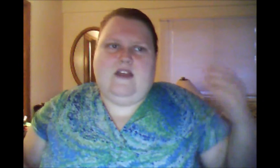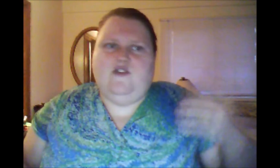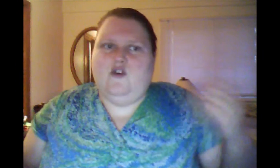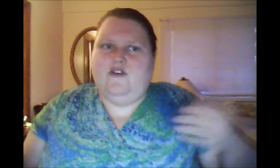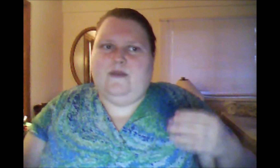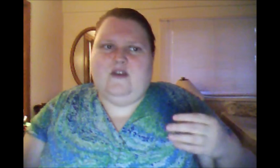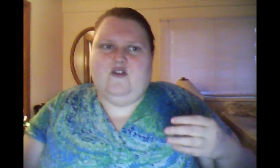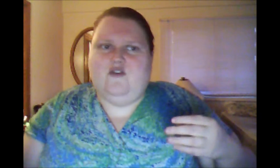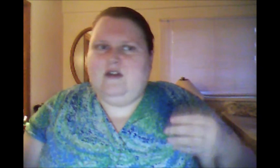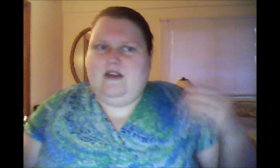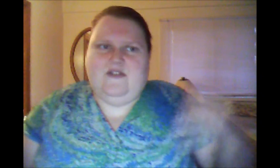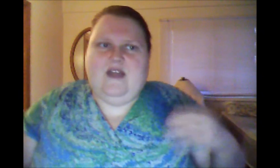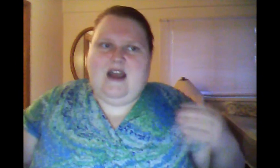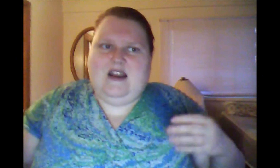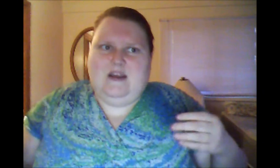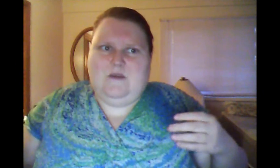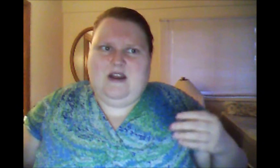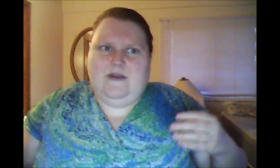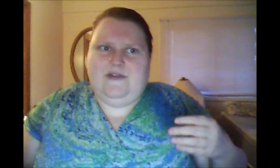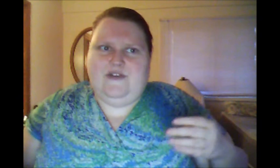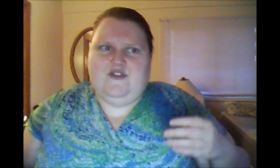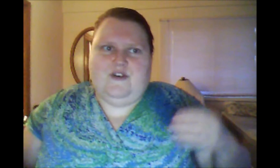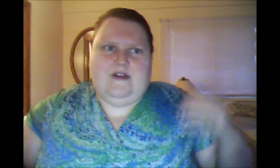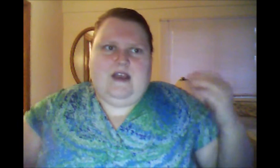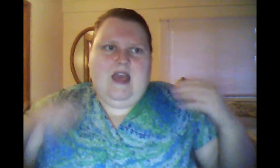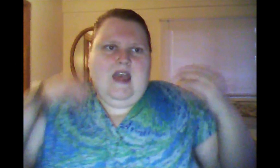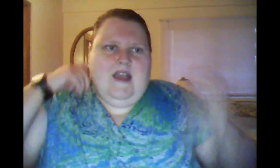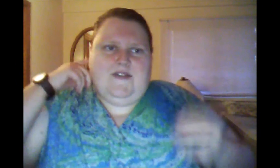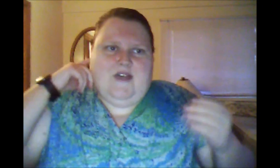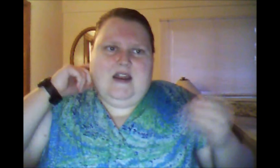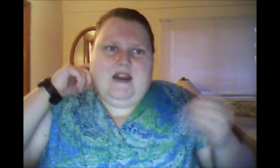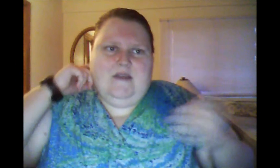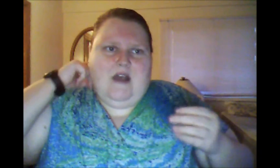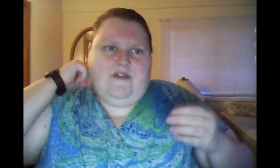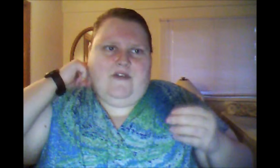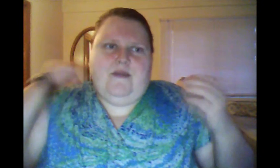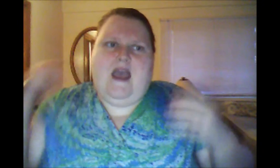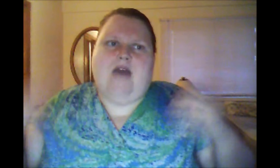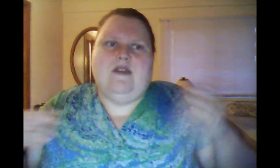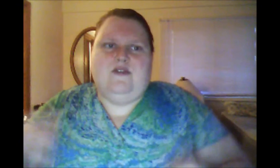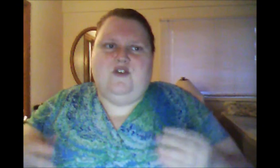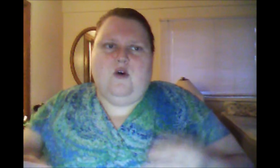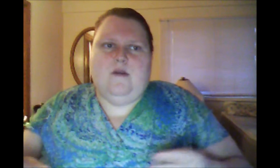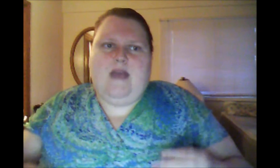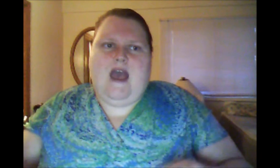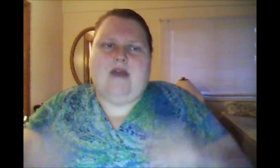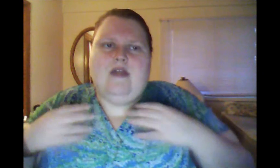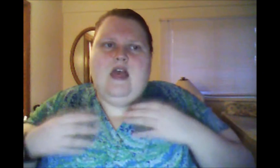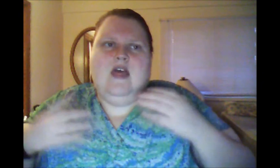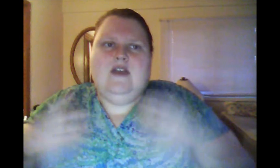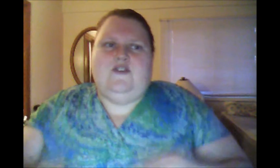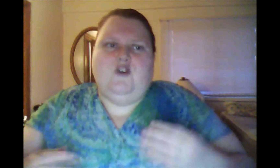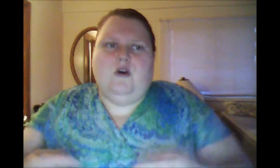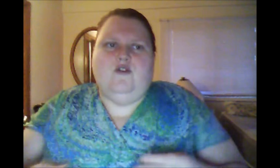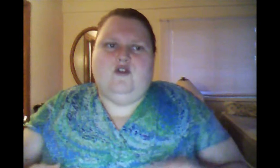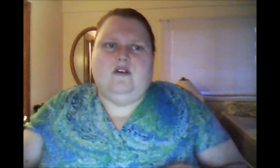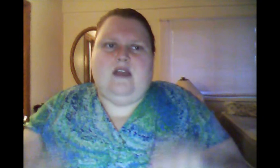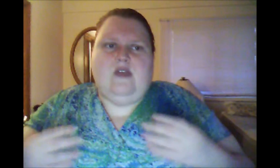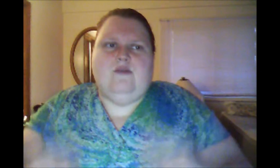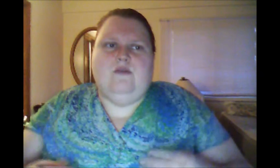That's your special journey. It's not anyone else's journey. It's not anyone else's path. It's your path. It's your journey through